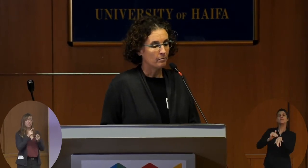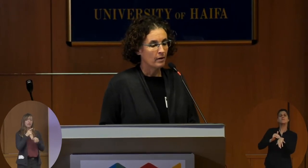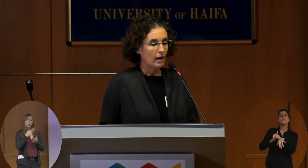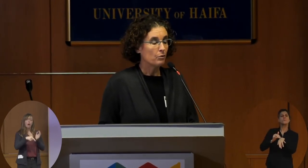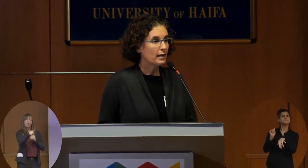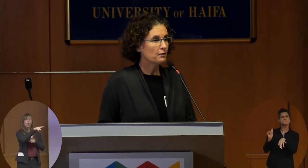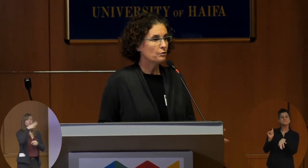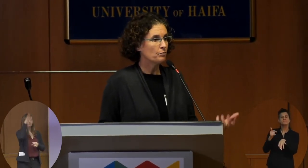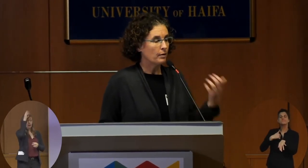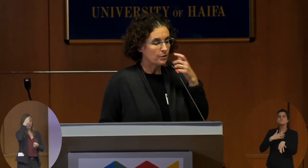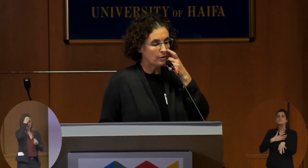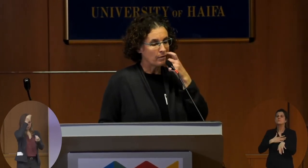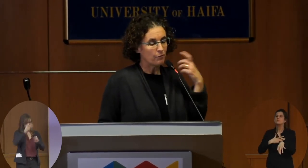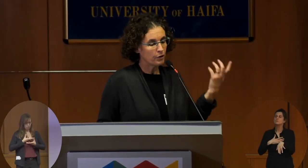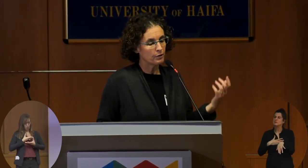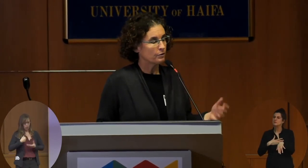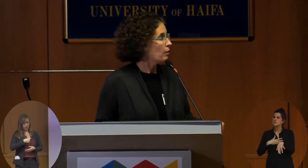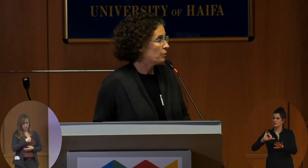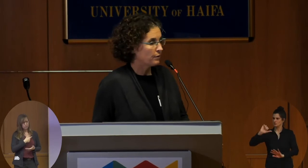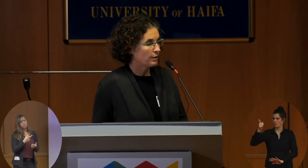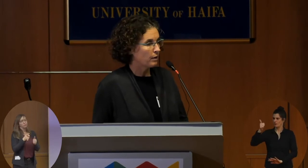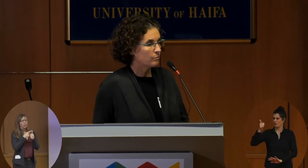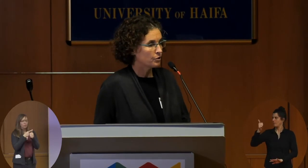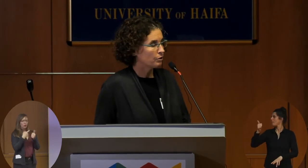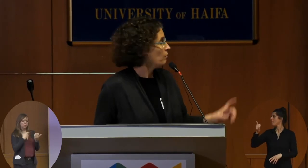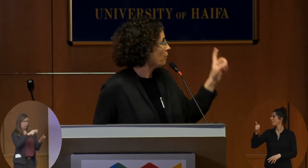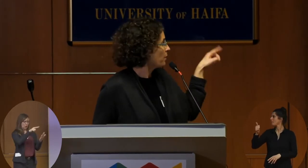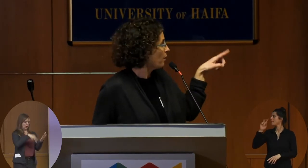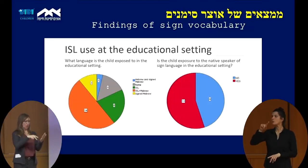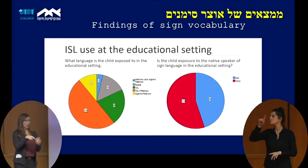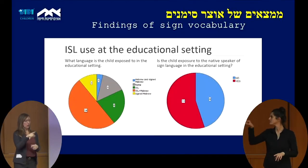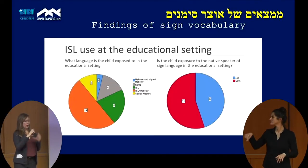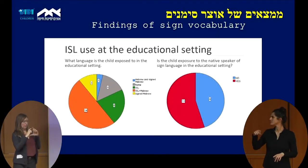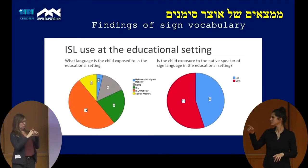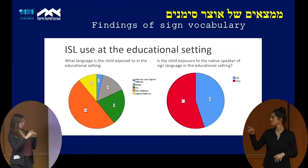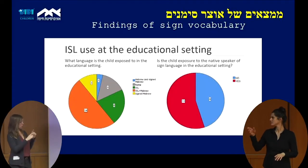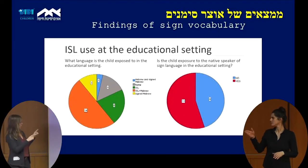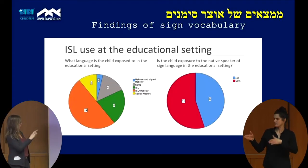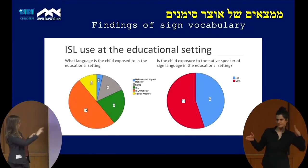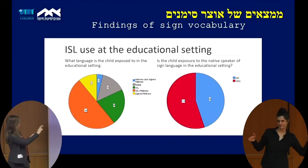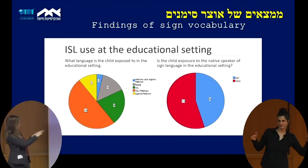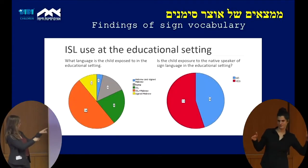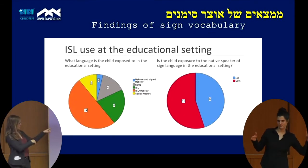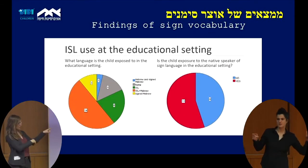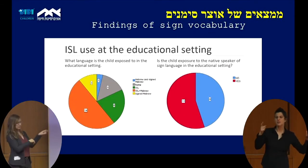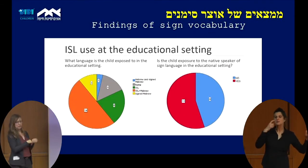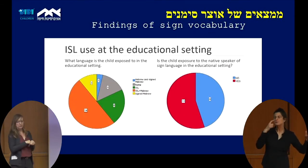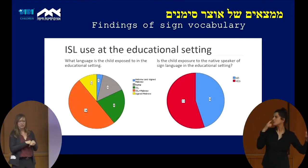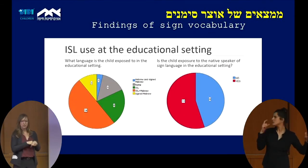I would like to first look at the circle on the right side. And as you will see, the orange